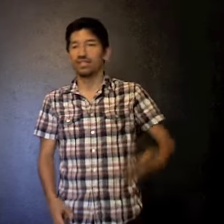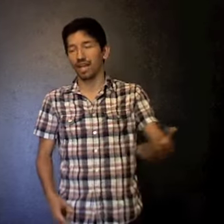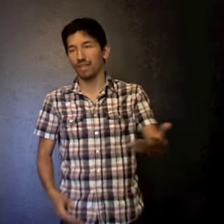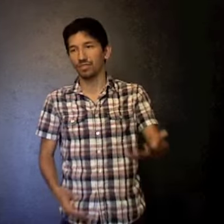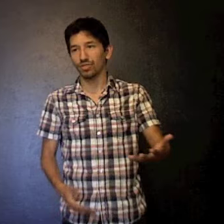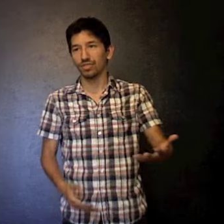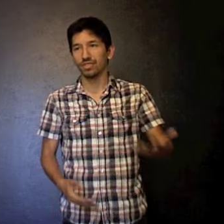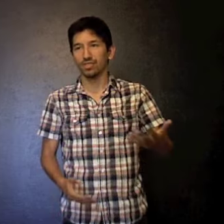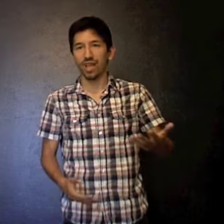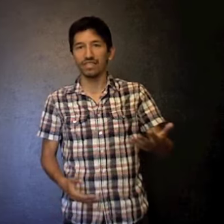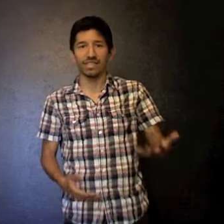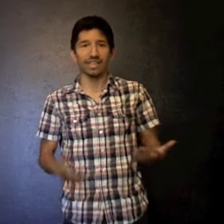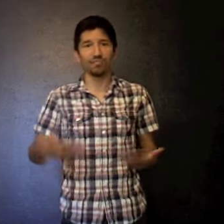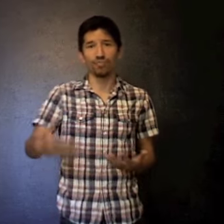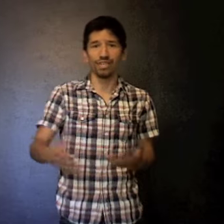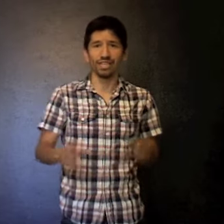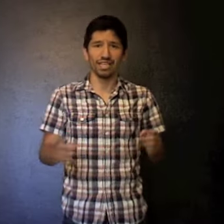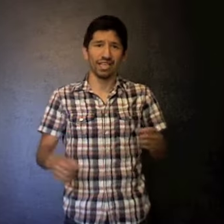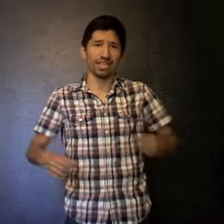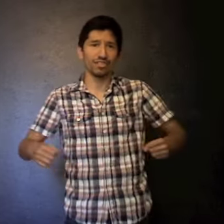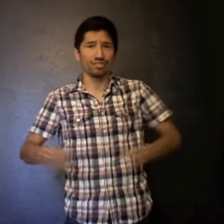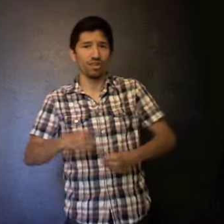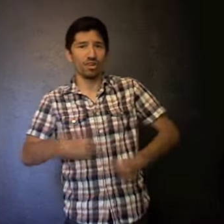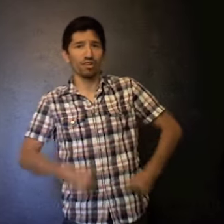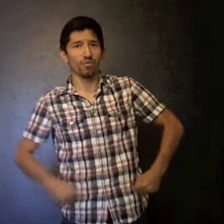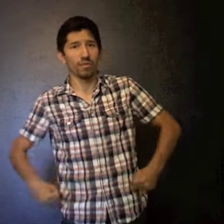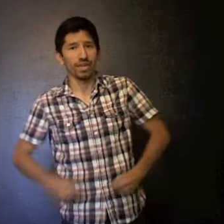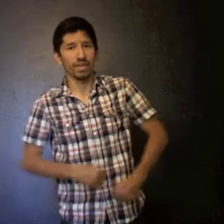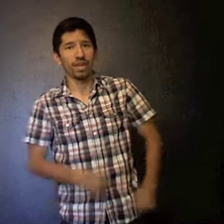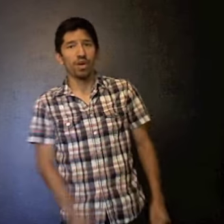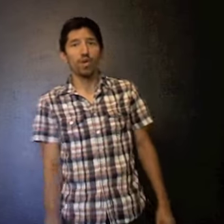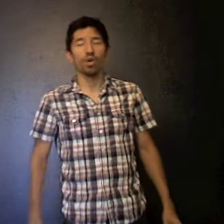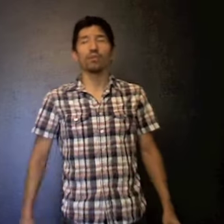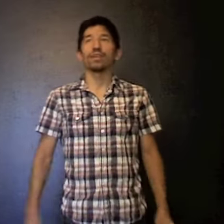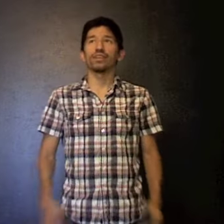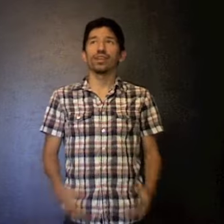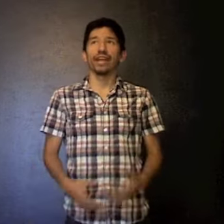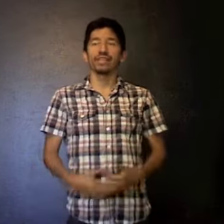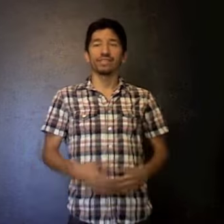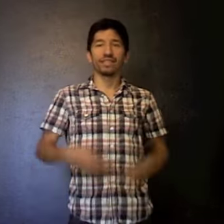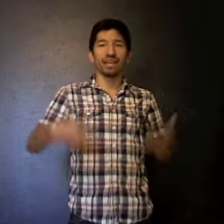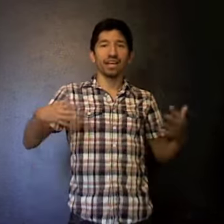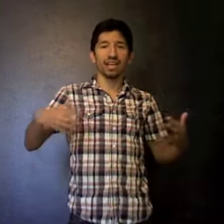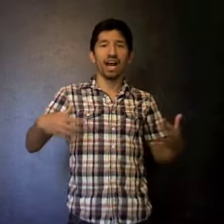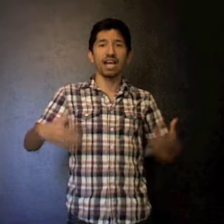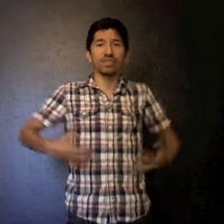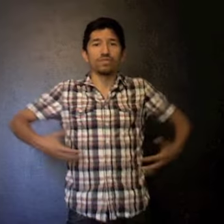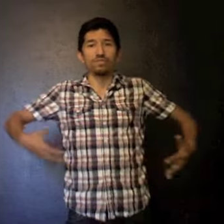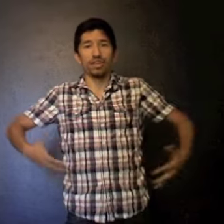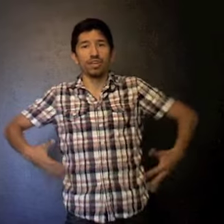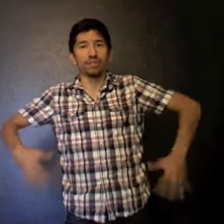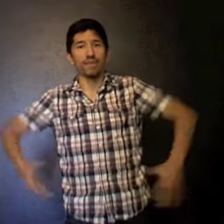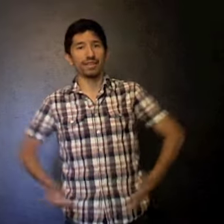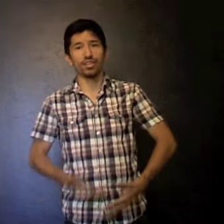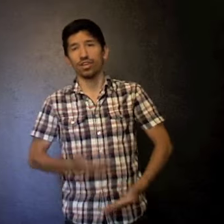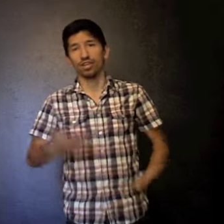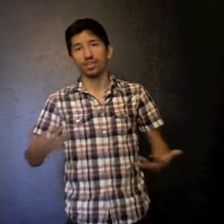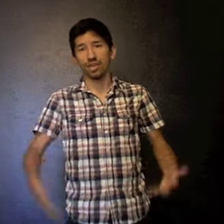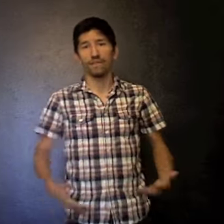damsel in the stress that's really strong woman, or whether it's a guy who's big and masculine and tough